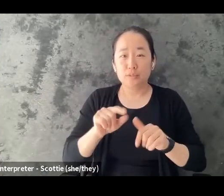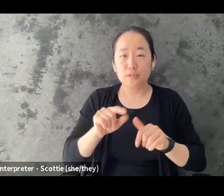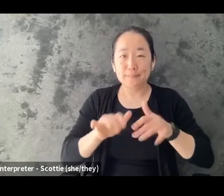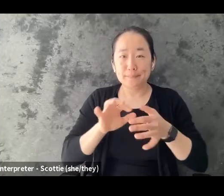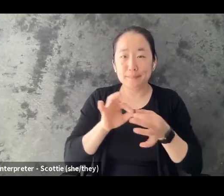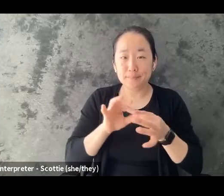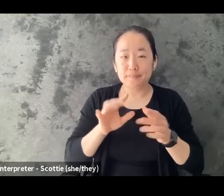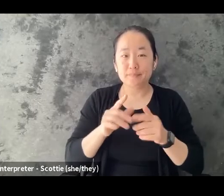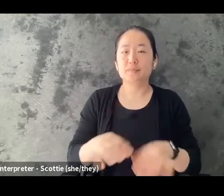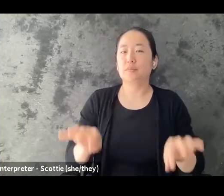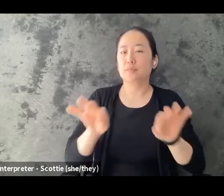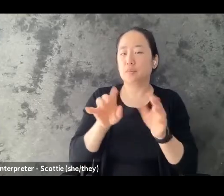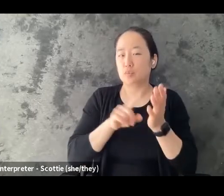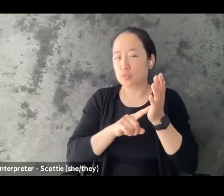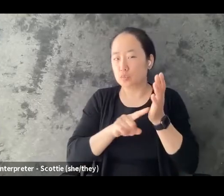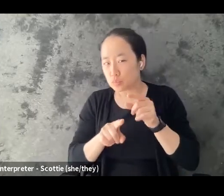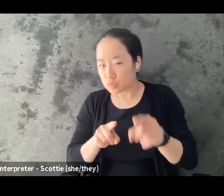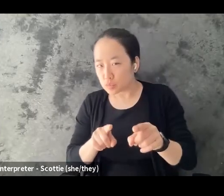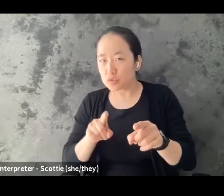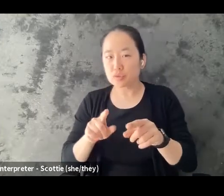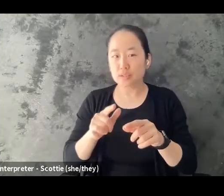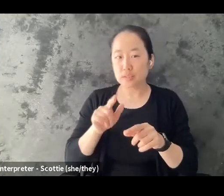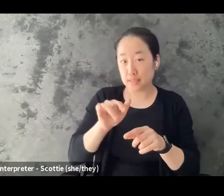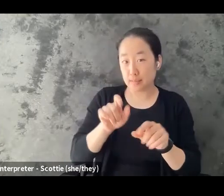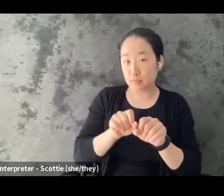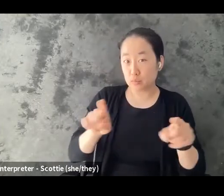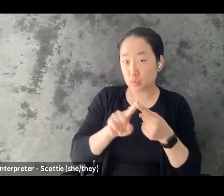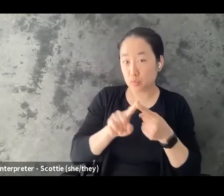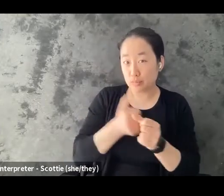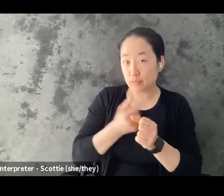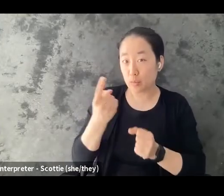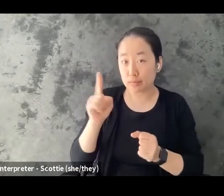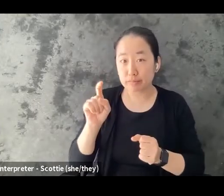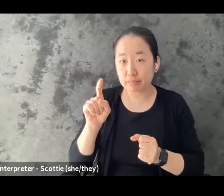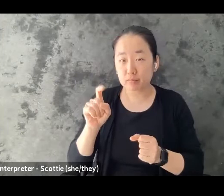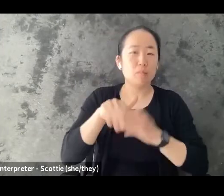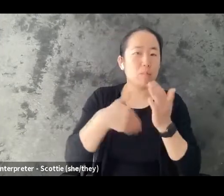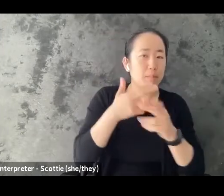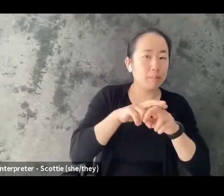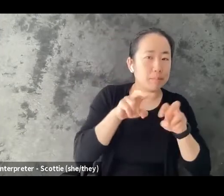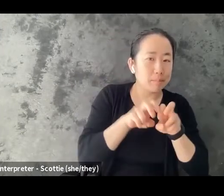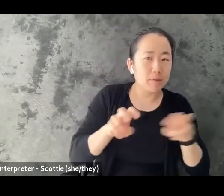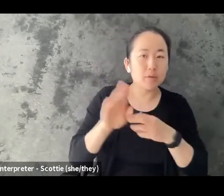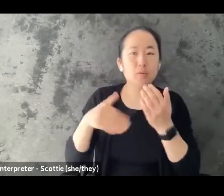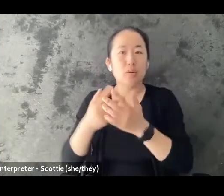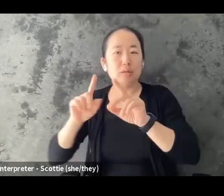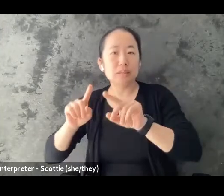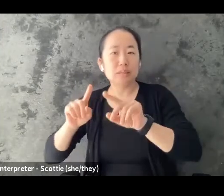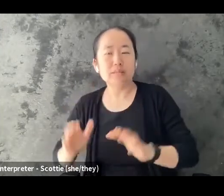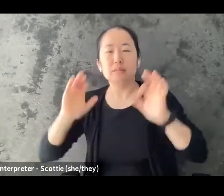just double-check in your settings to make sure that it is being sent to everyone, to all panelists, and all attendees, so we can all benefit from